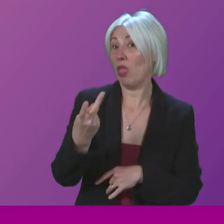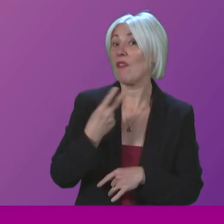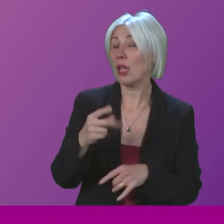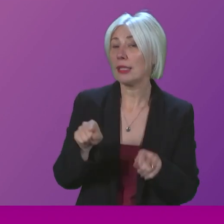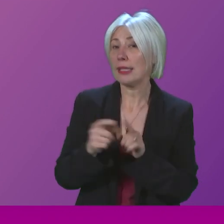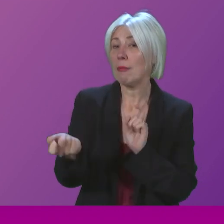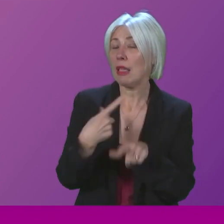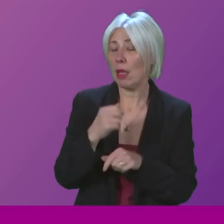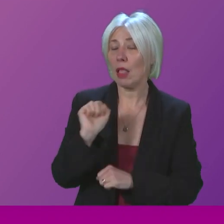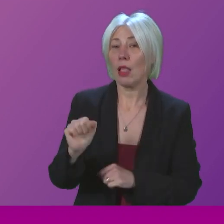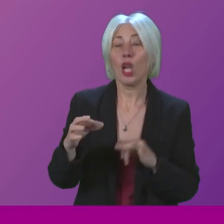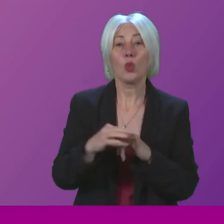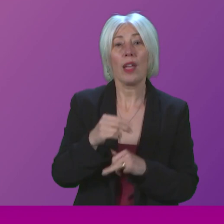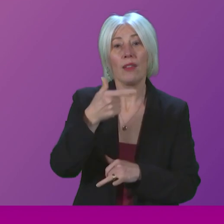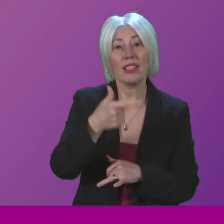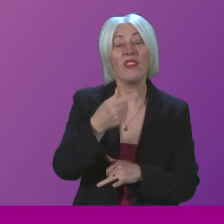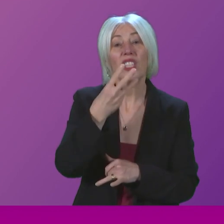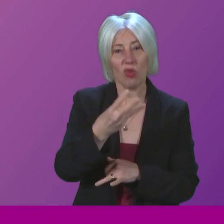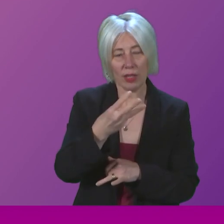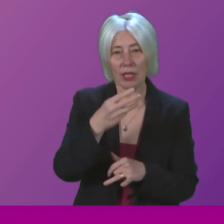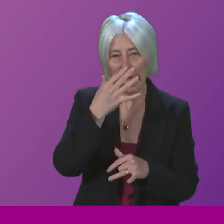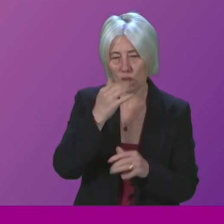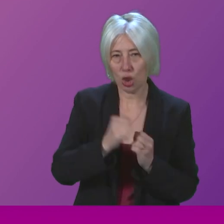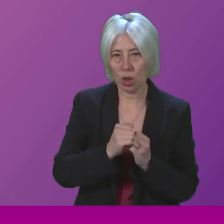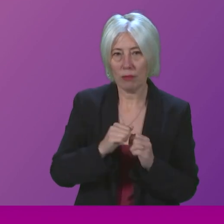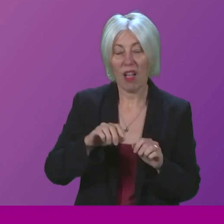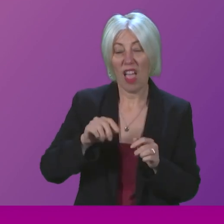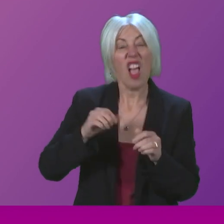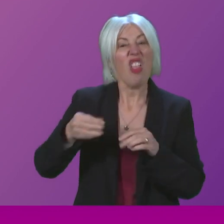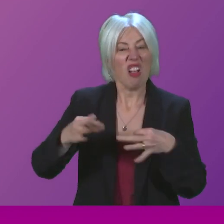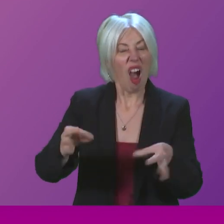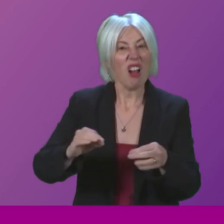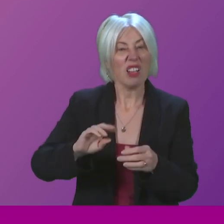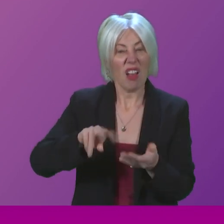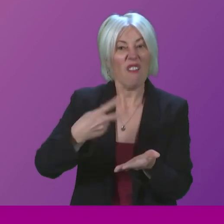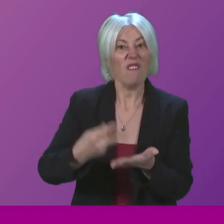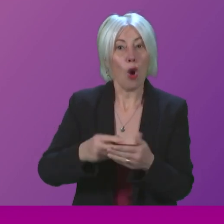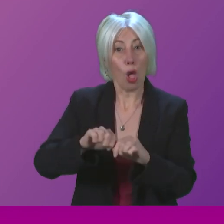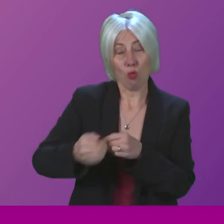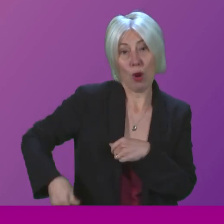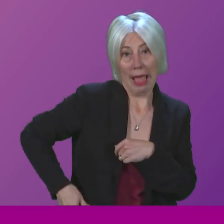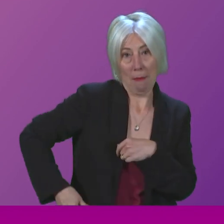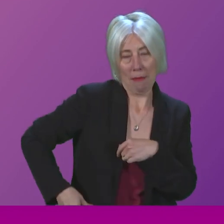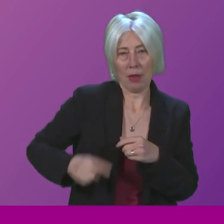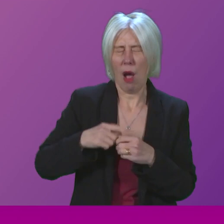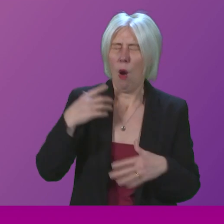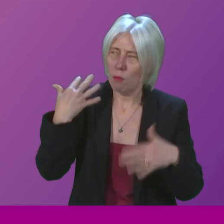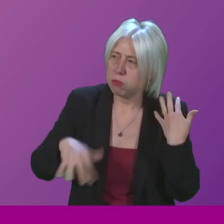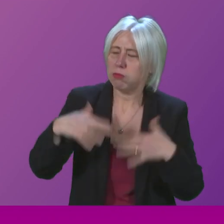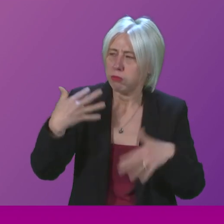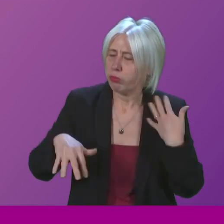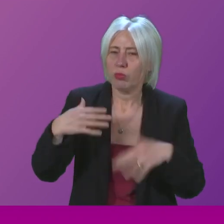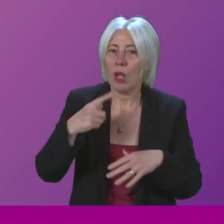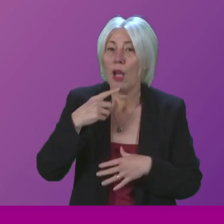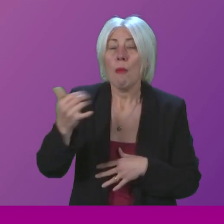His 73-year-old wife fell in their garden and broke her hip. She was in agony but was told a broken